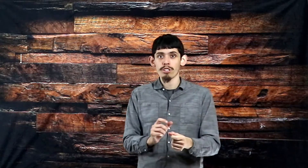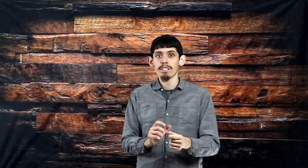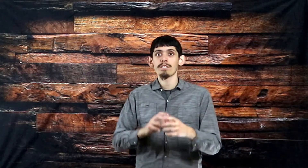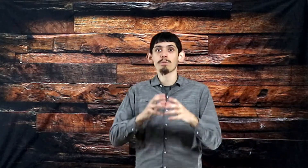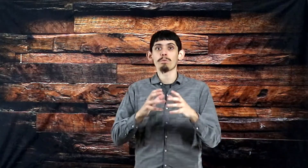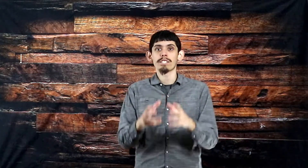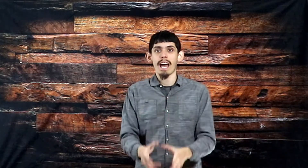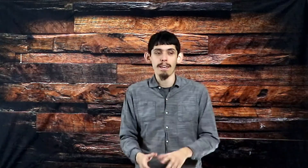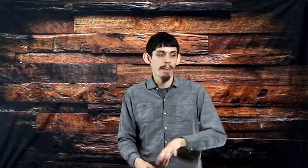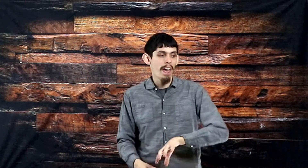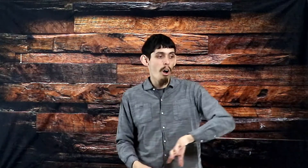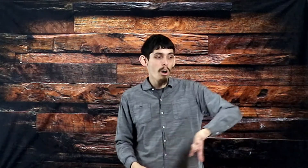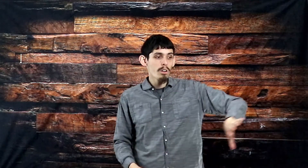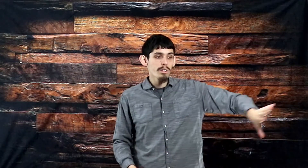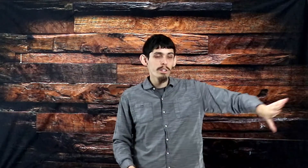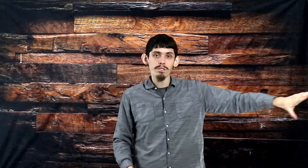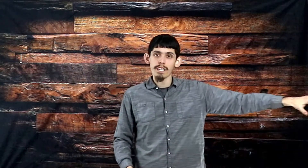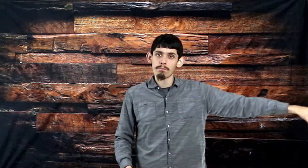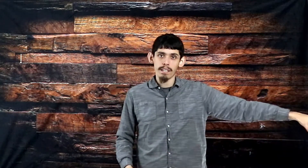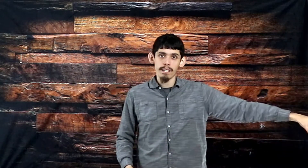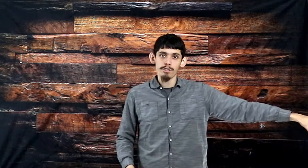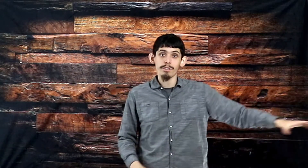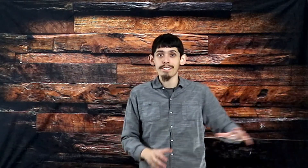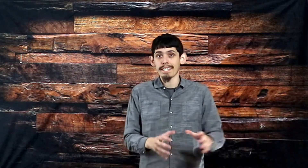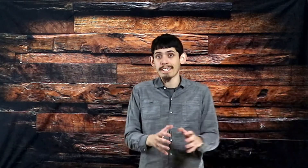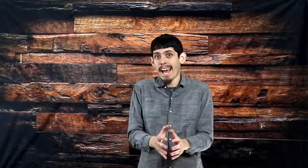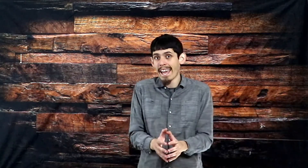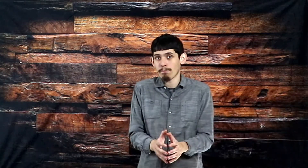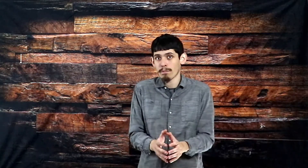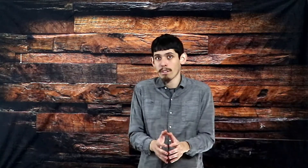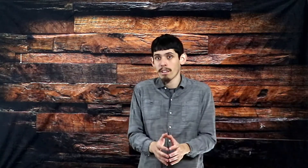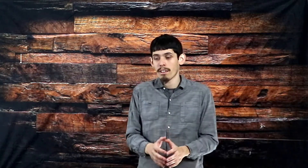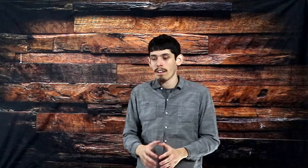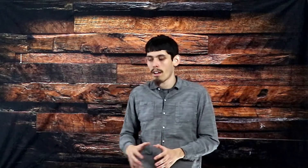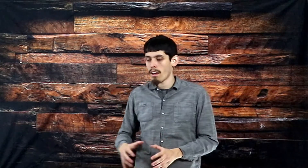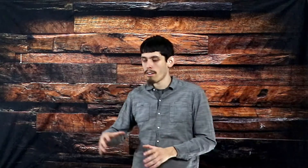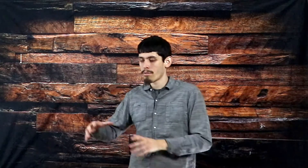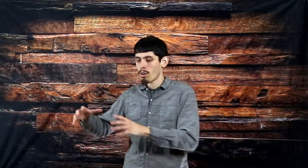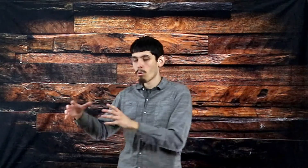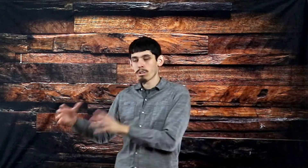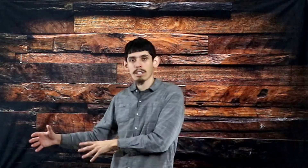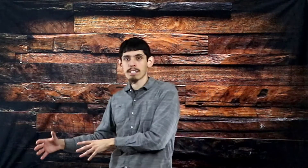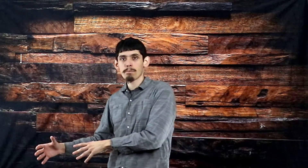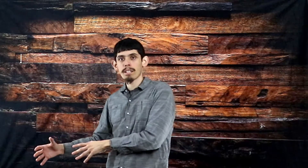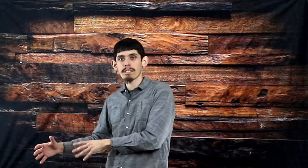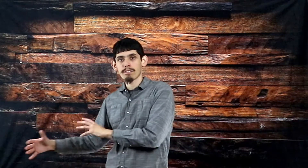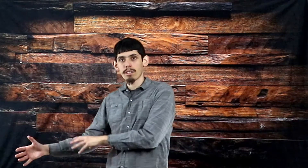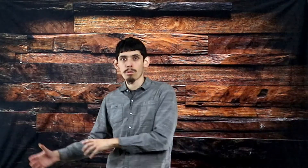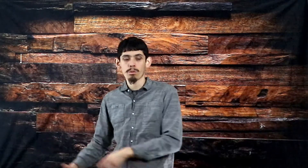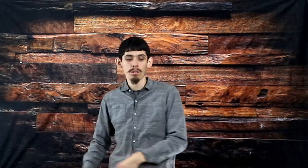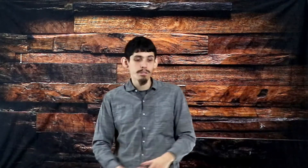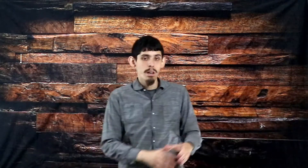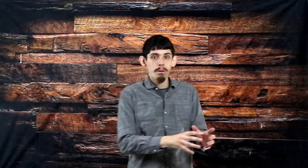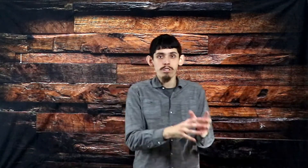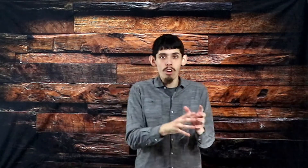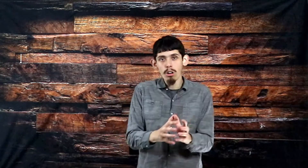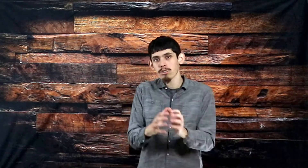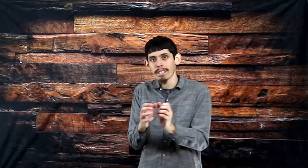it's the word type. All the Old Testament history is a type of what's going to take place at the end of the world, but it's also a